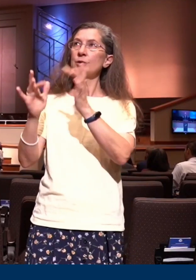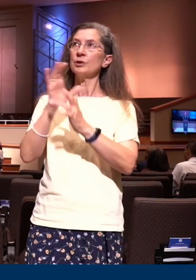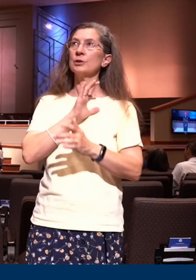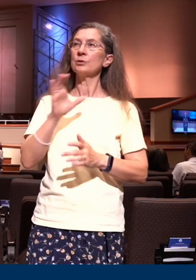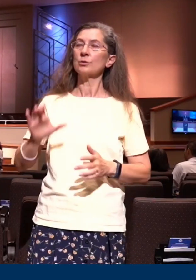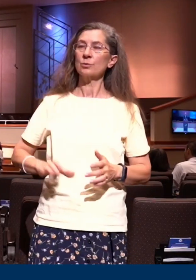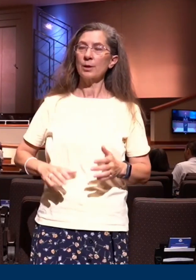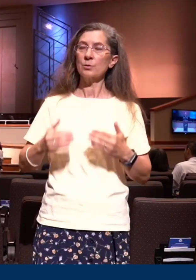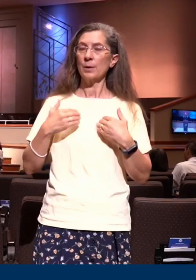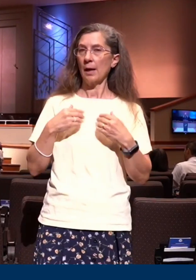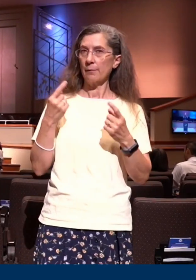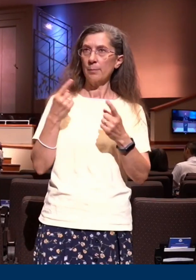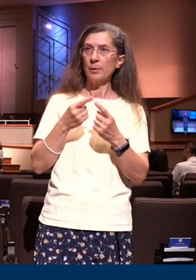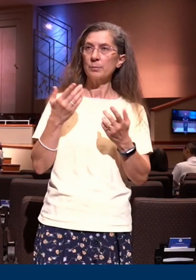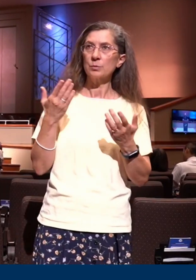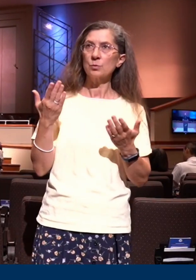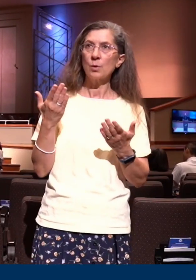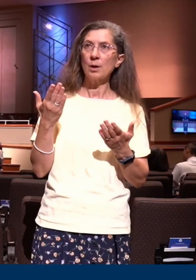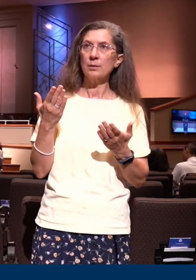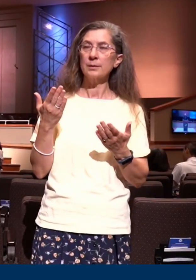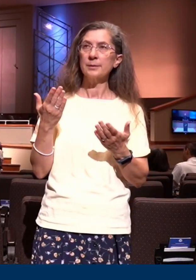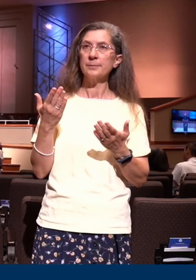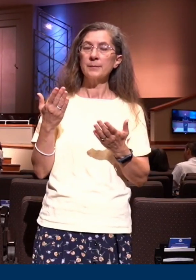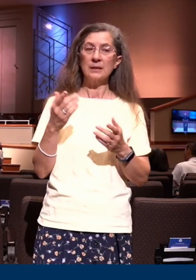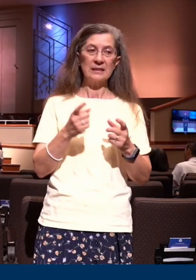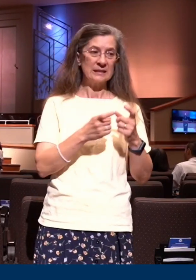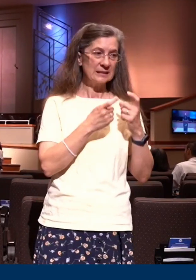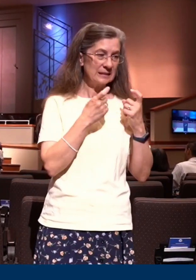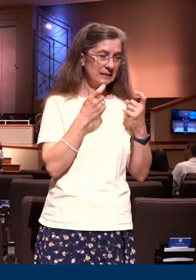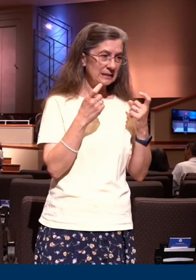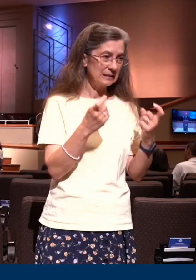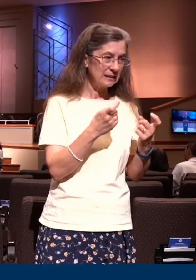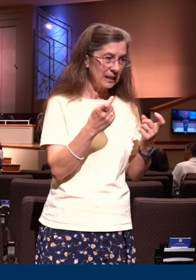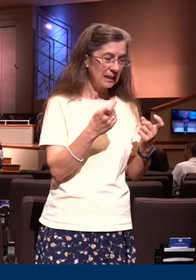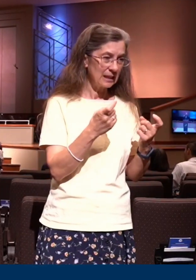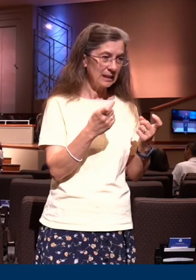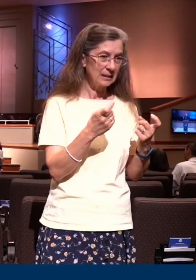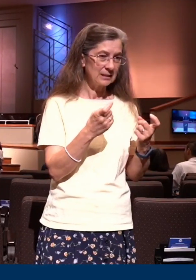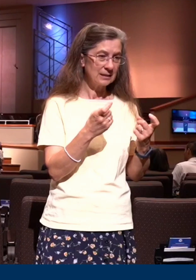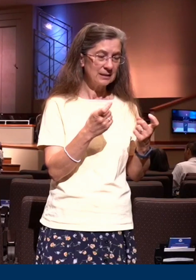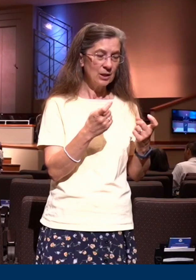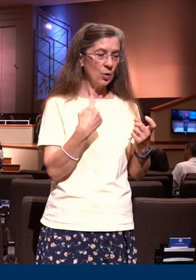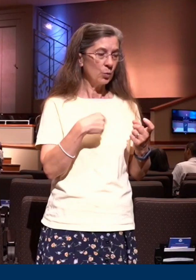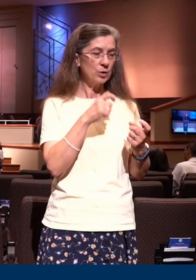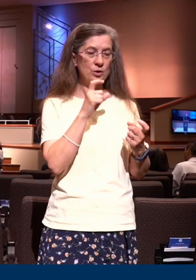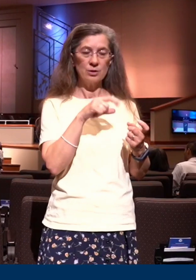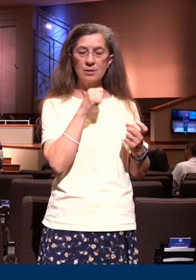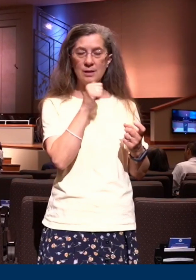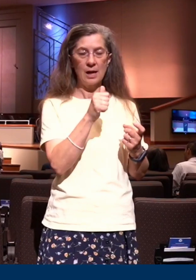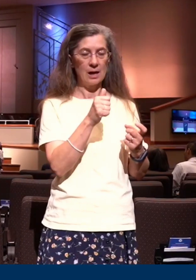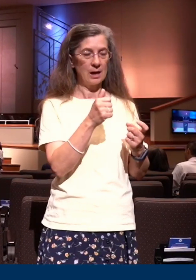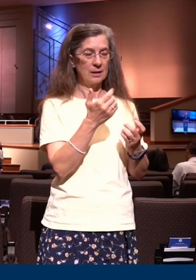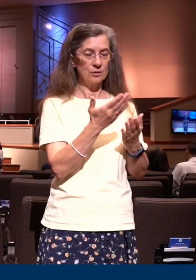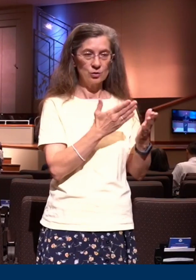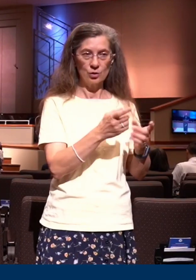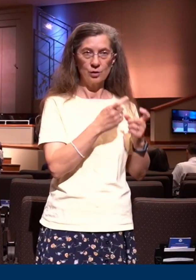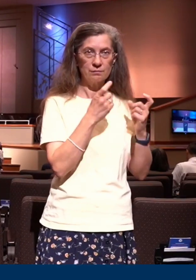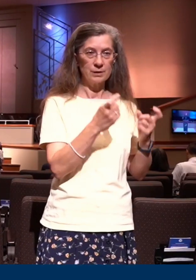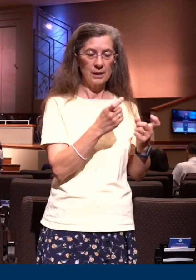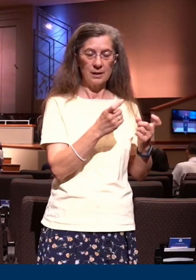all of this and that purpose is that sin might not be prevalent in your life but that you should not serve